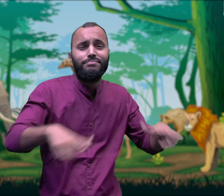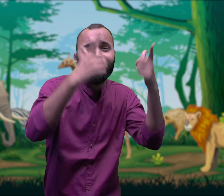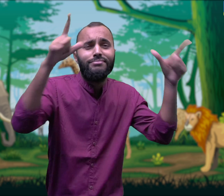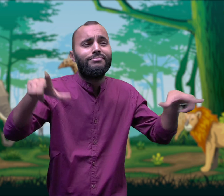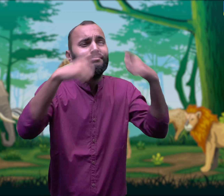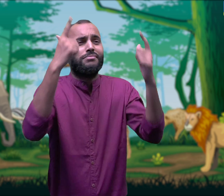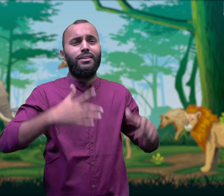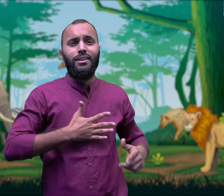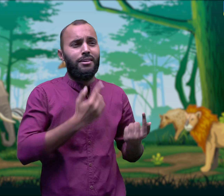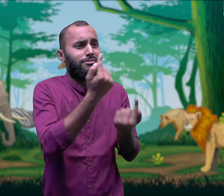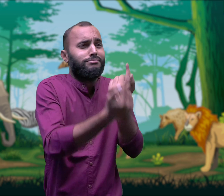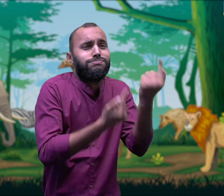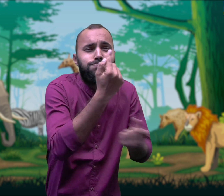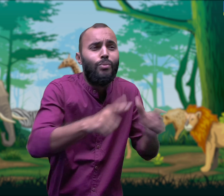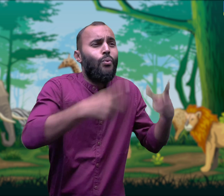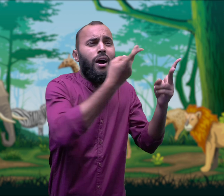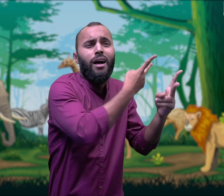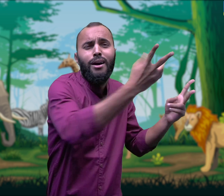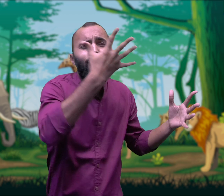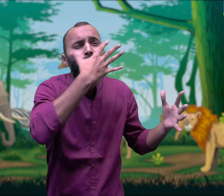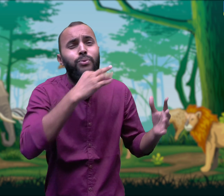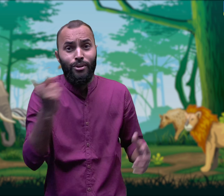and plants.